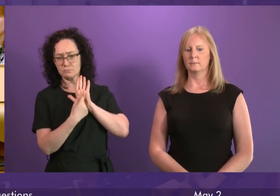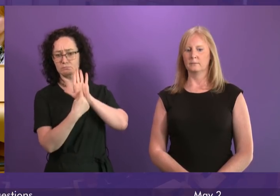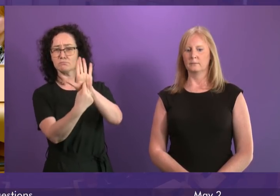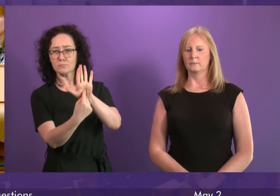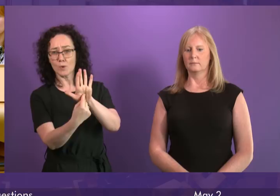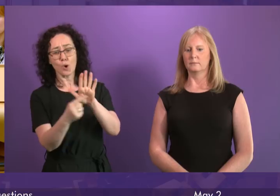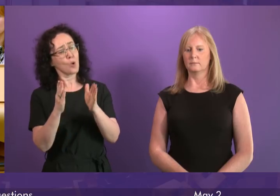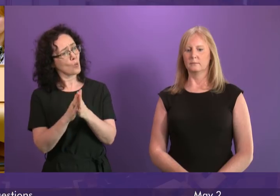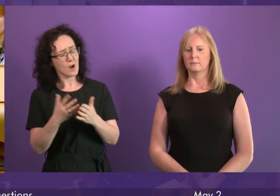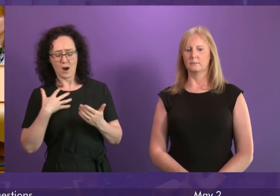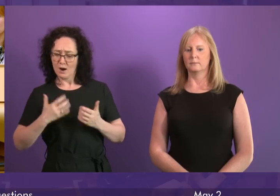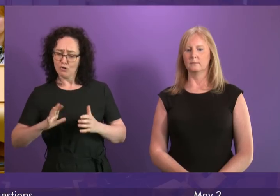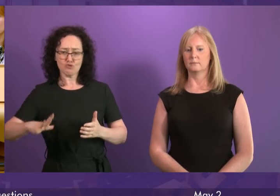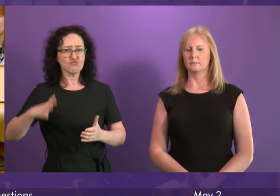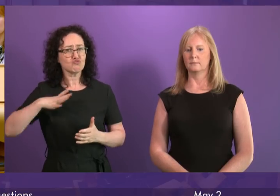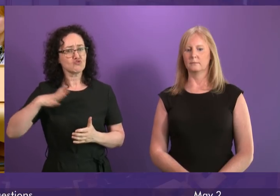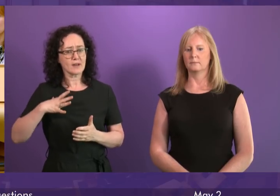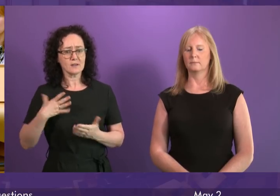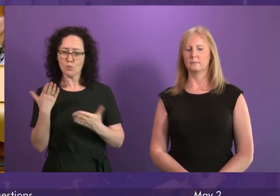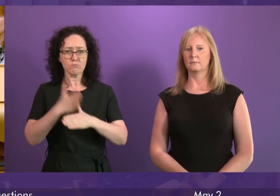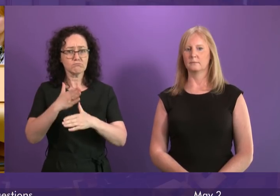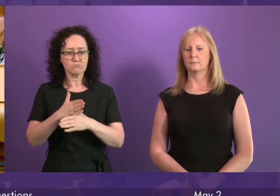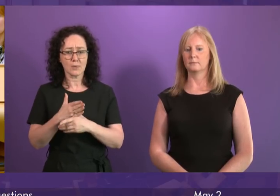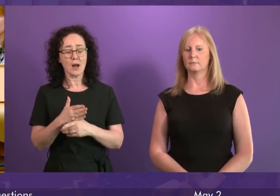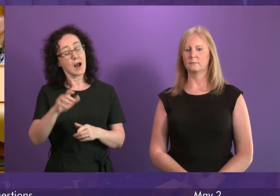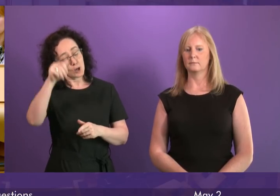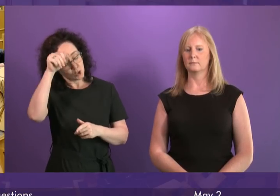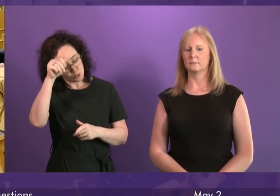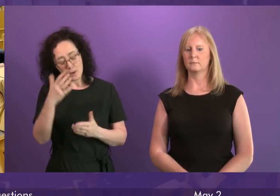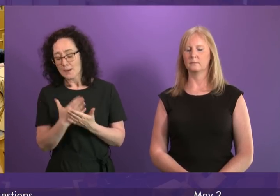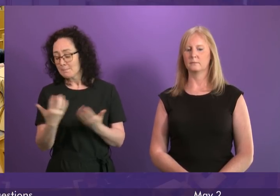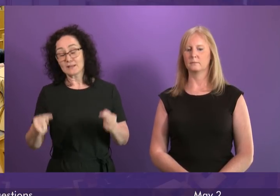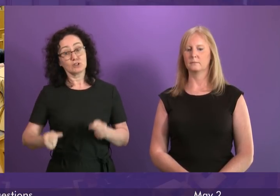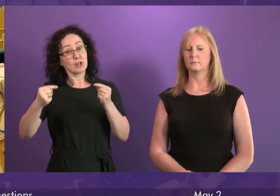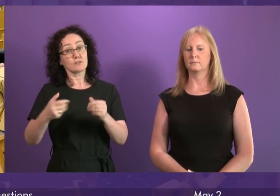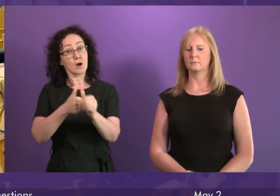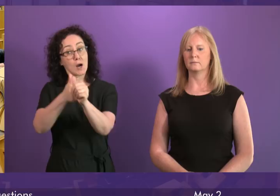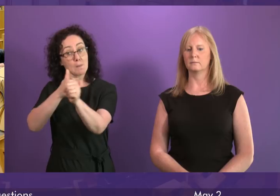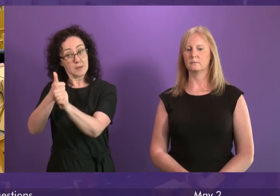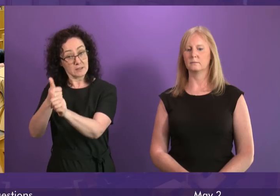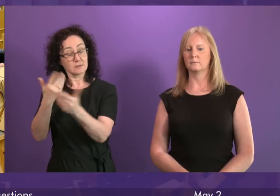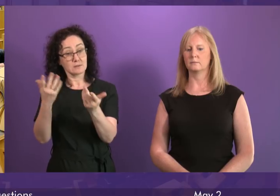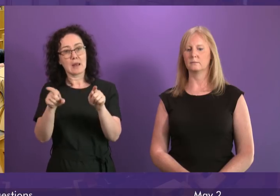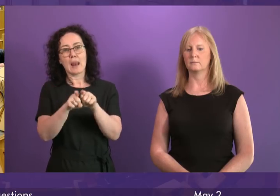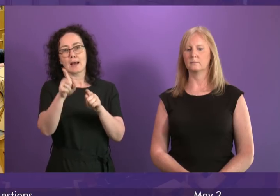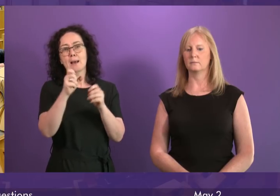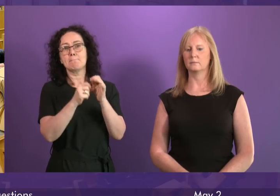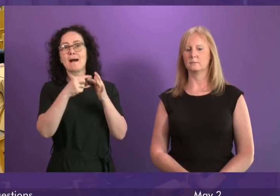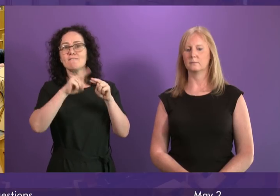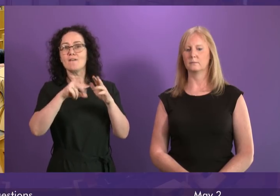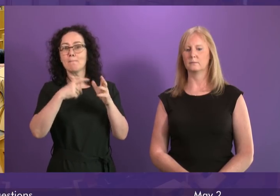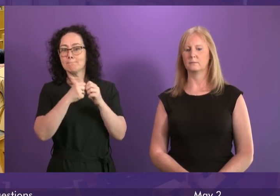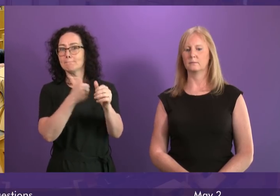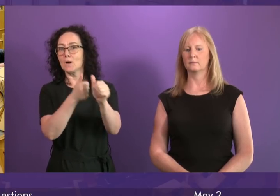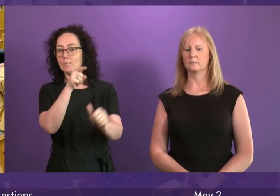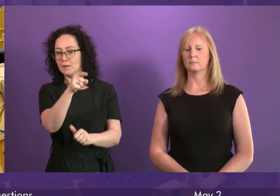willingness to act. While there are big challenges for companies like Bifab, one of the reasons why we're having the summit today, Bifab